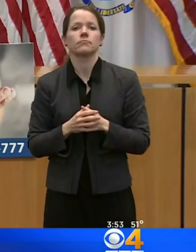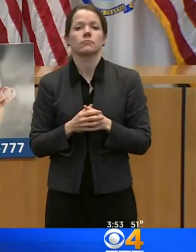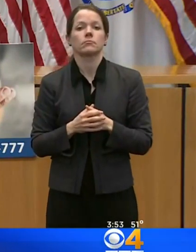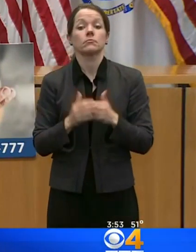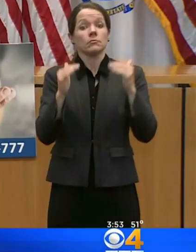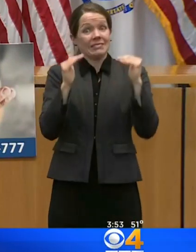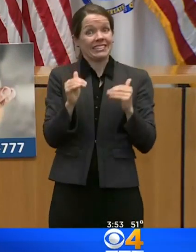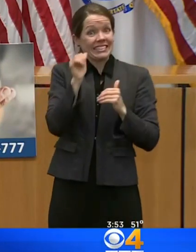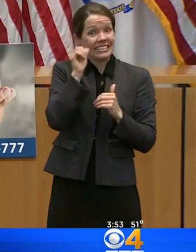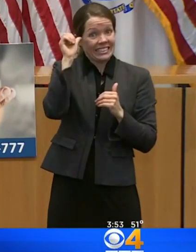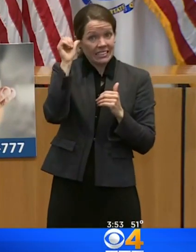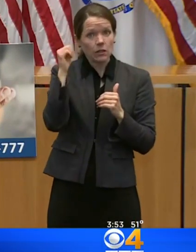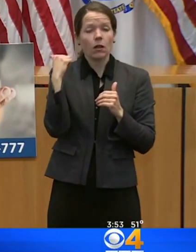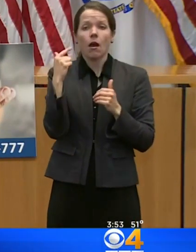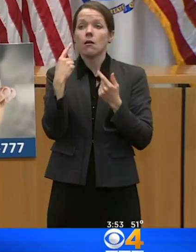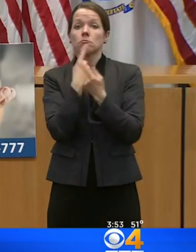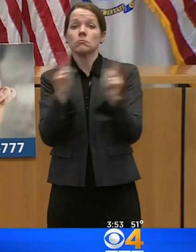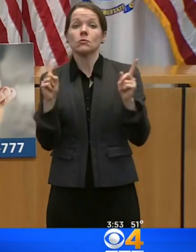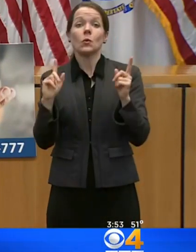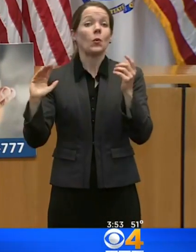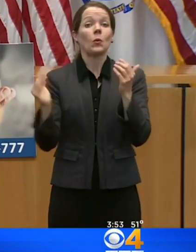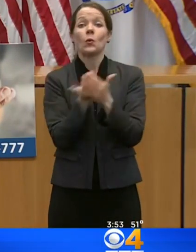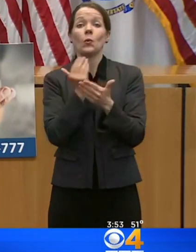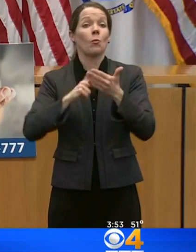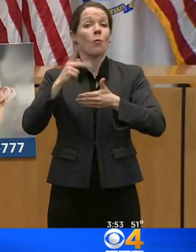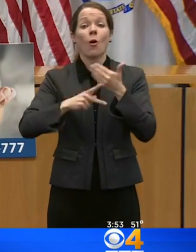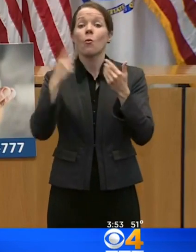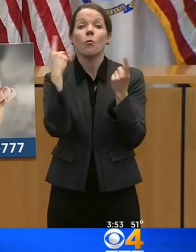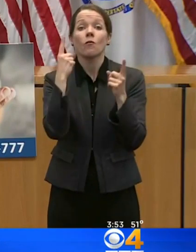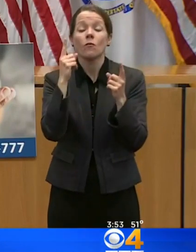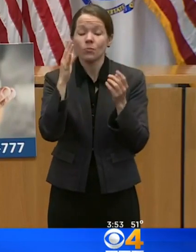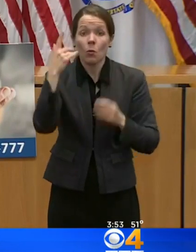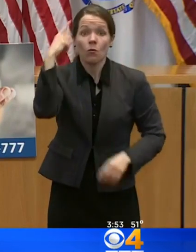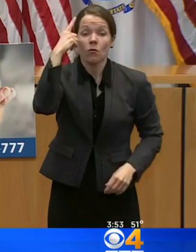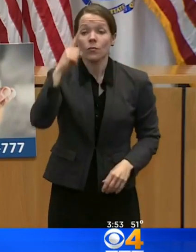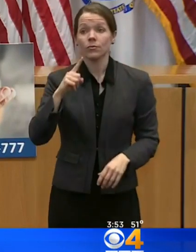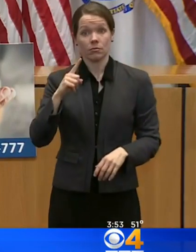connect family members of nursing home and rest home residents with the information and resources they need. Thank